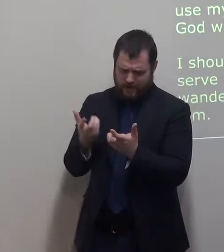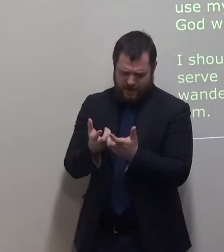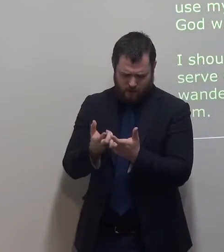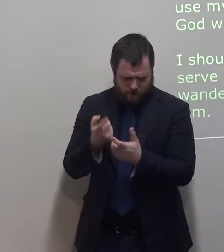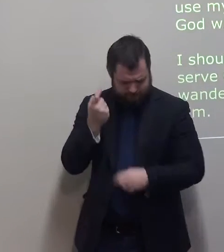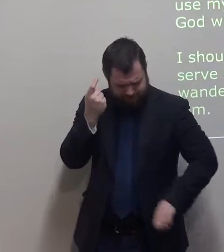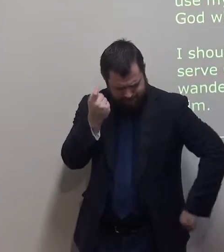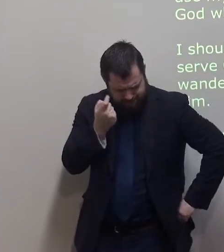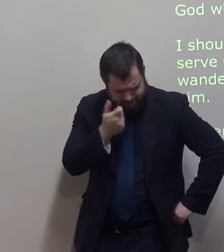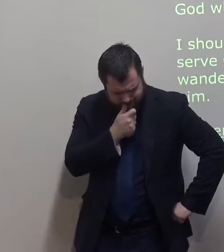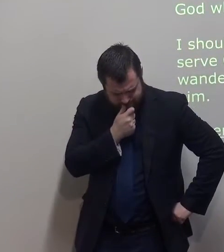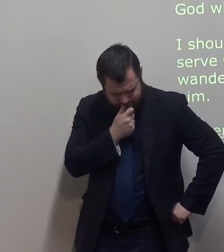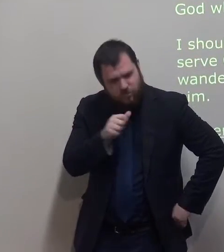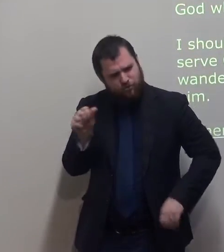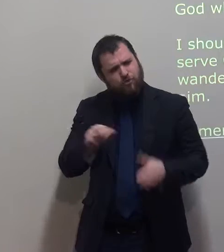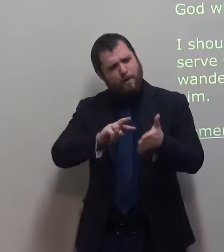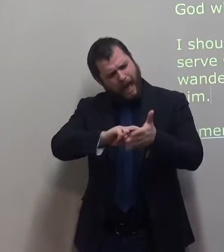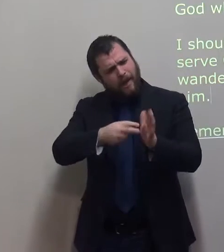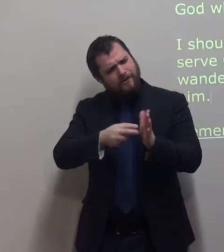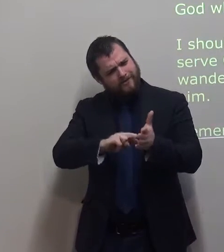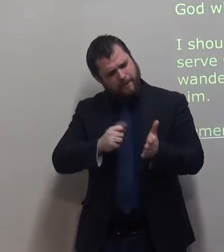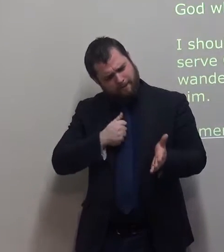I should have a plan for my life to save God well.